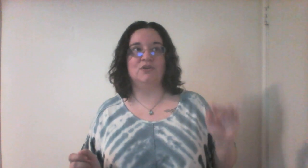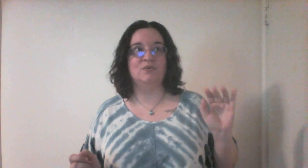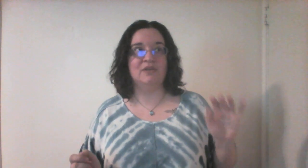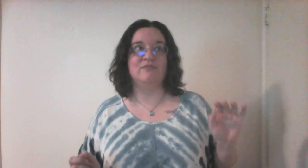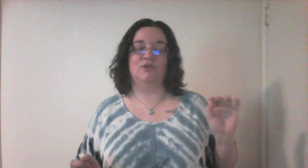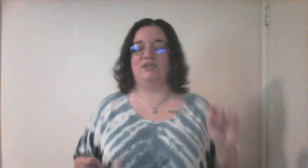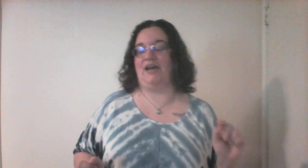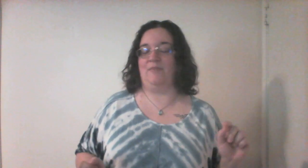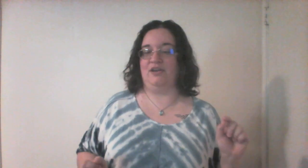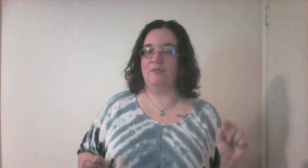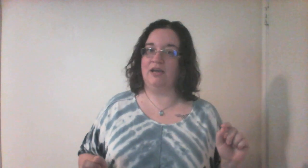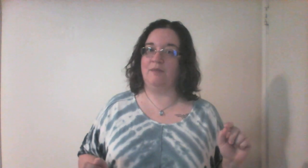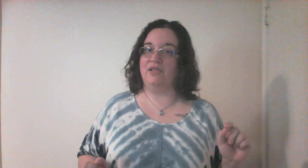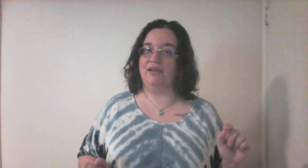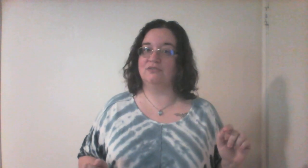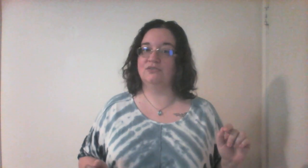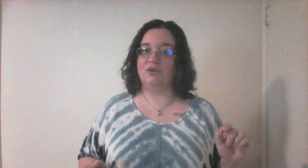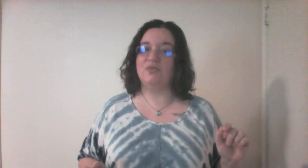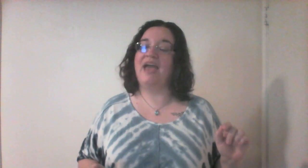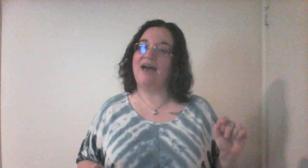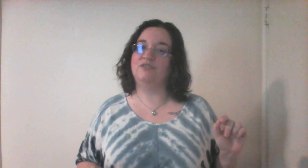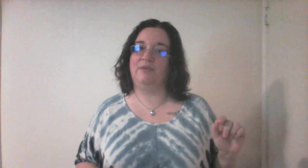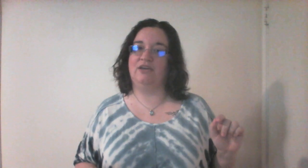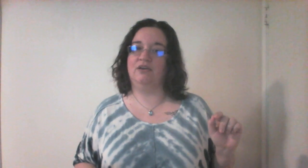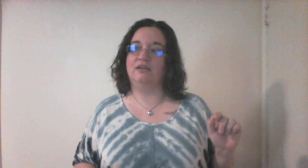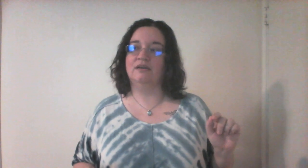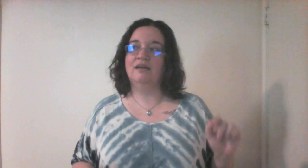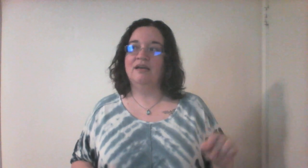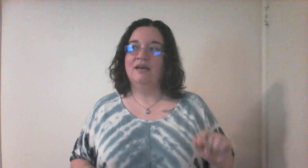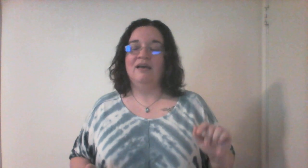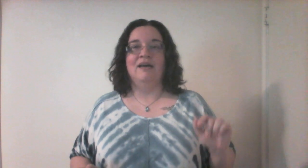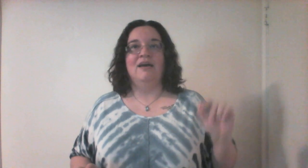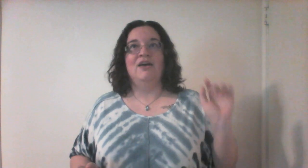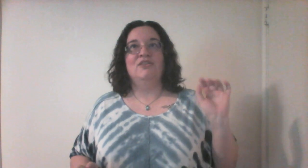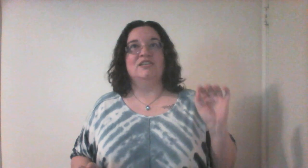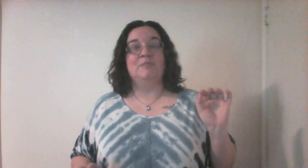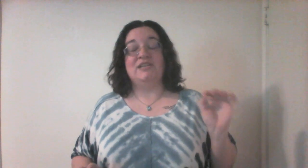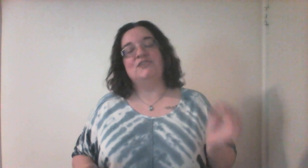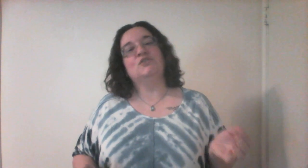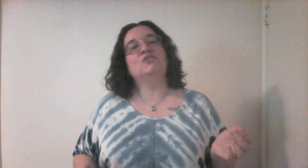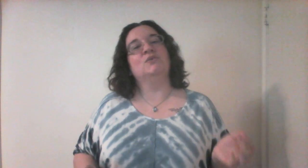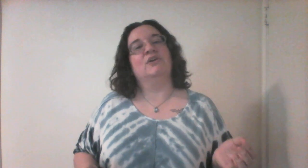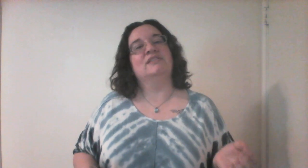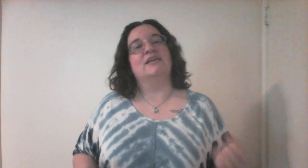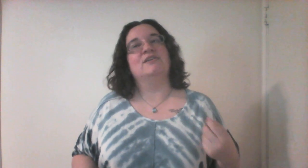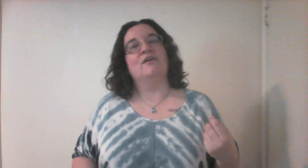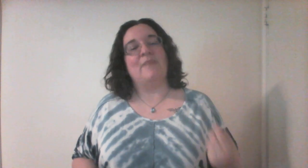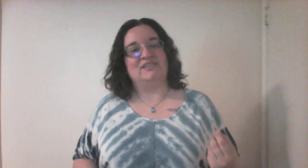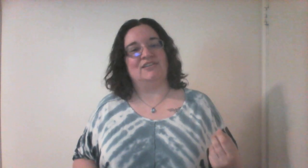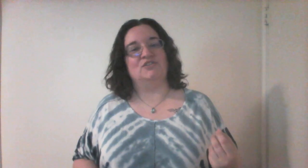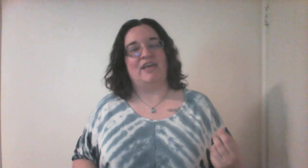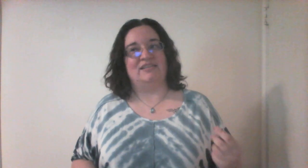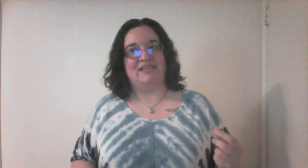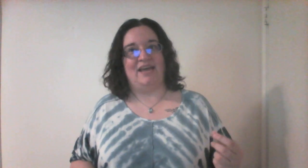you live or die by your pickup lines, so they have to be good. This potential suitor had sent her a message that said,